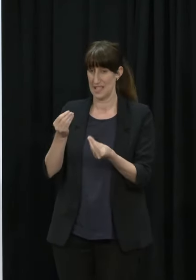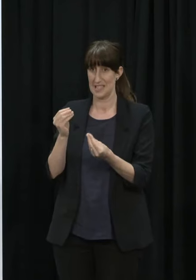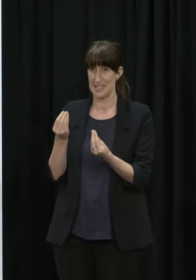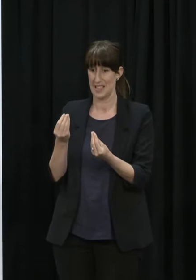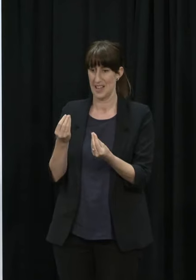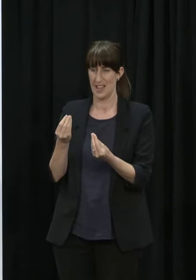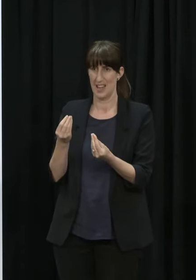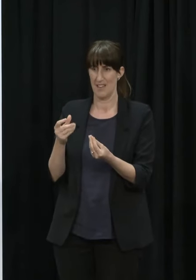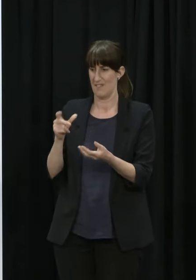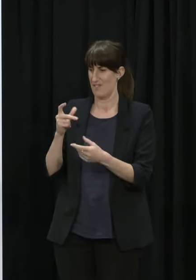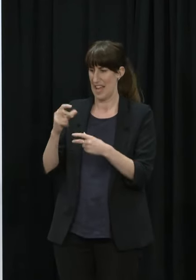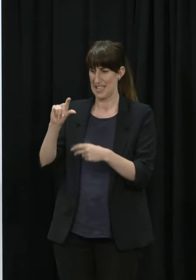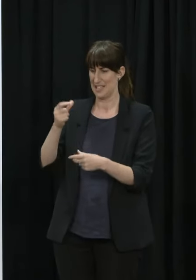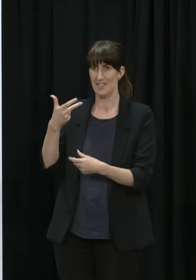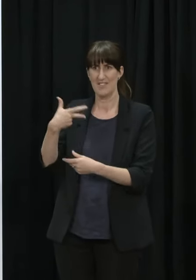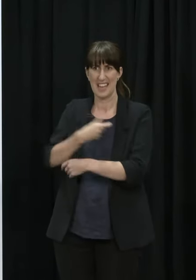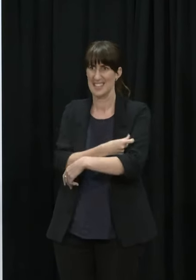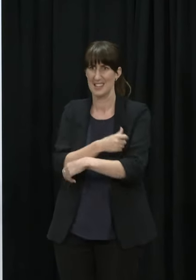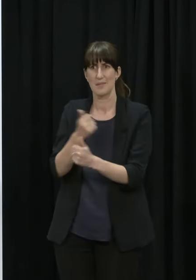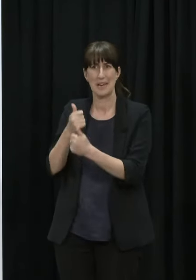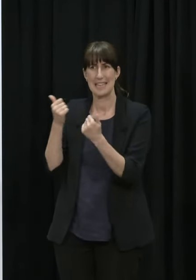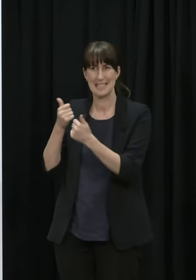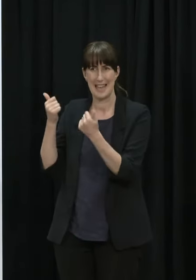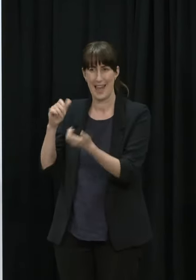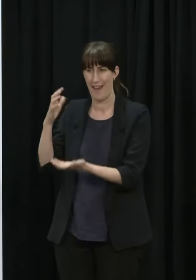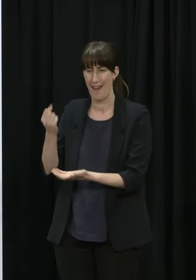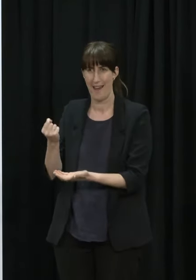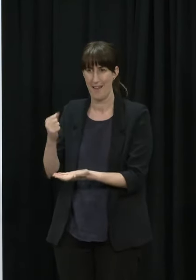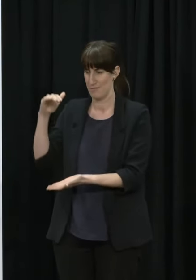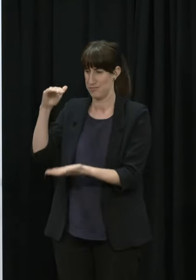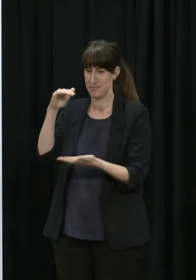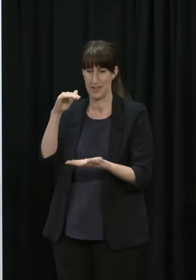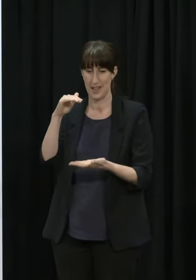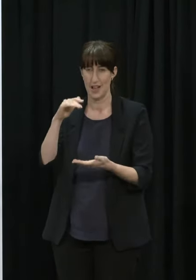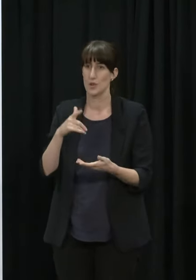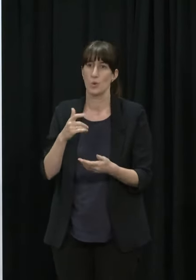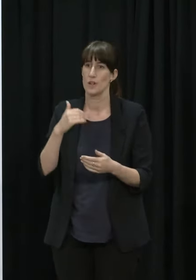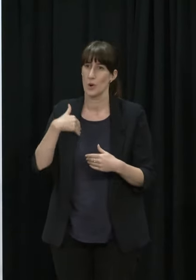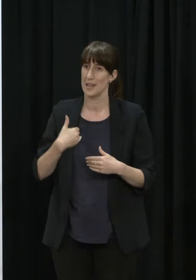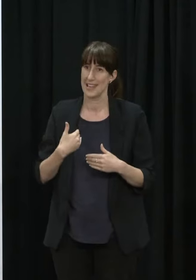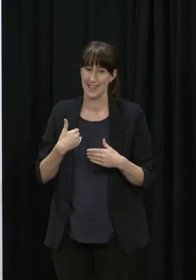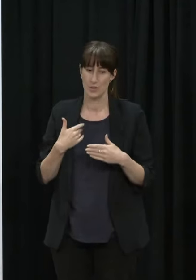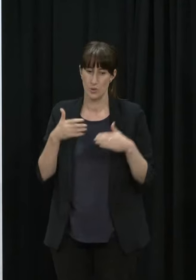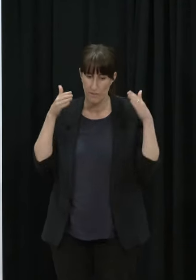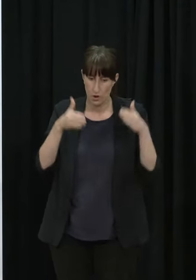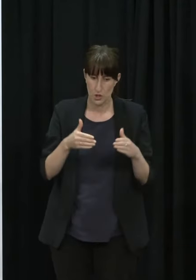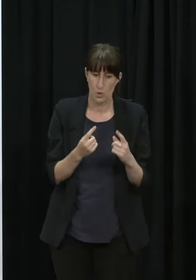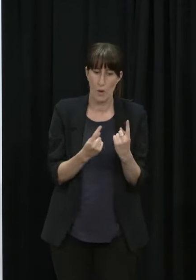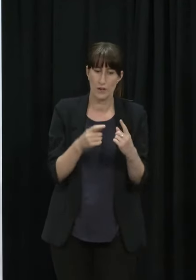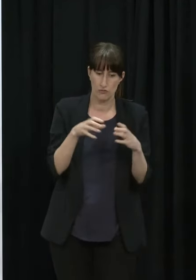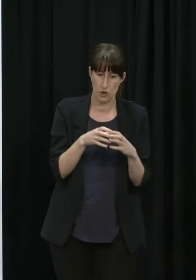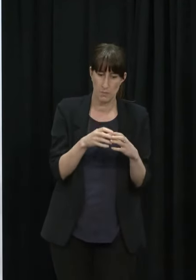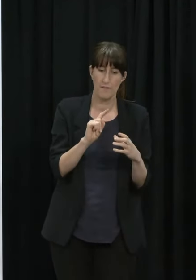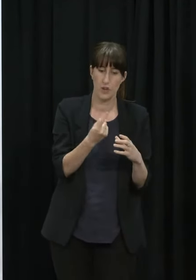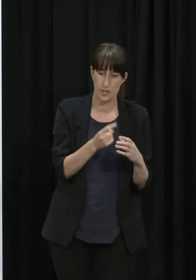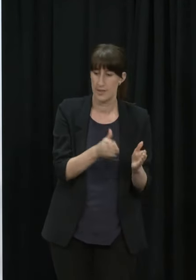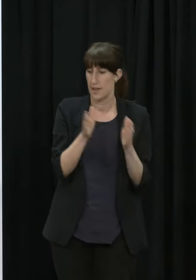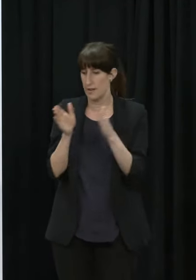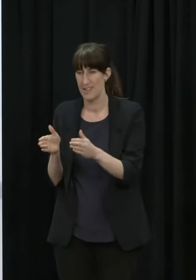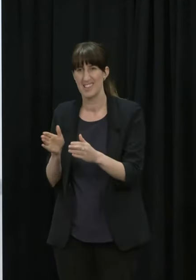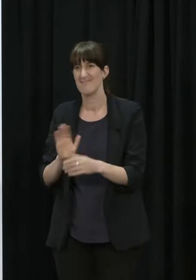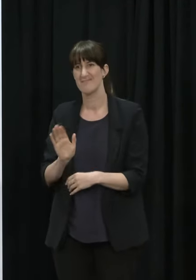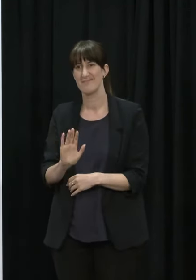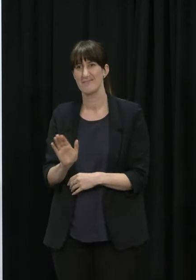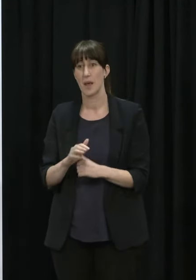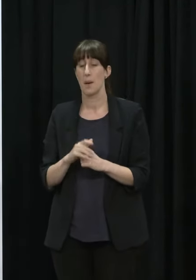there's enough vaccine it doesn't have to be timed for specific groups but we do see the need for deployment of allocation of resources which